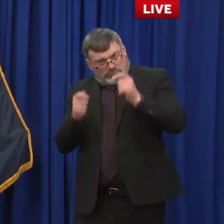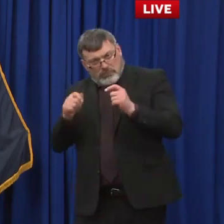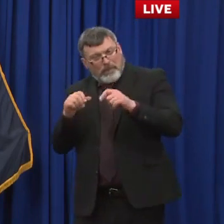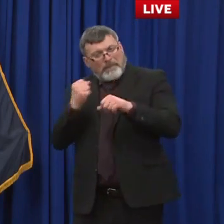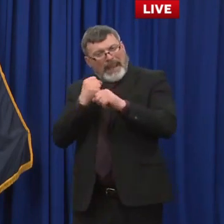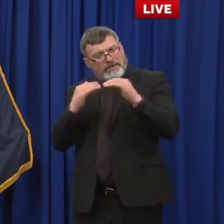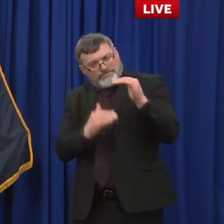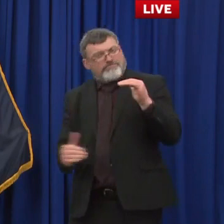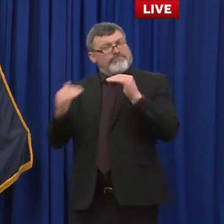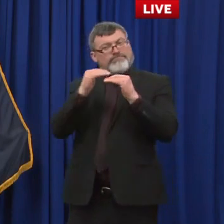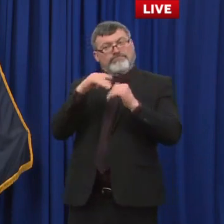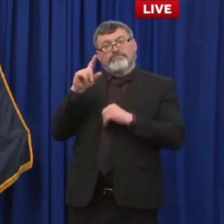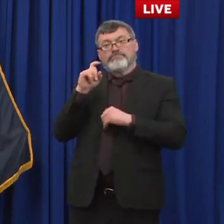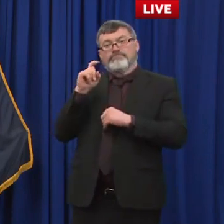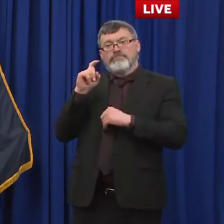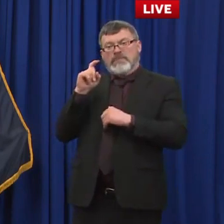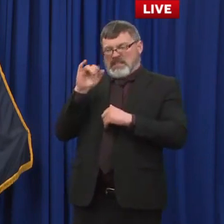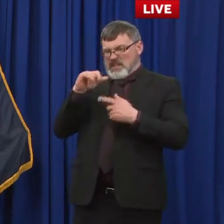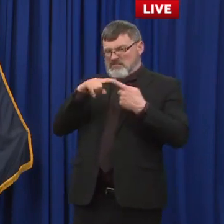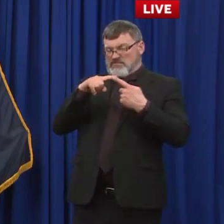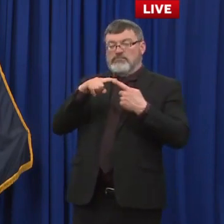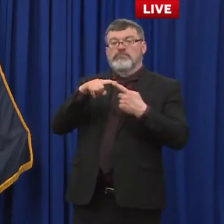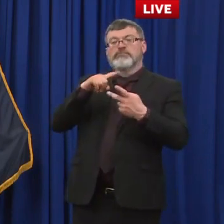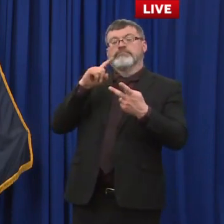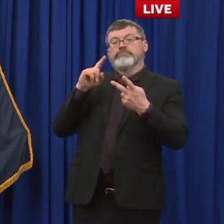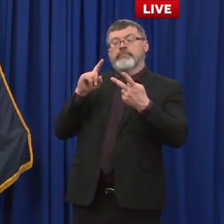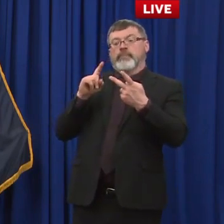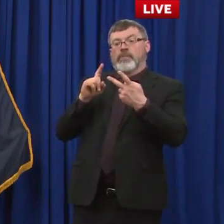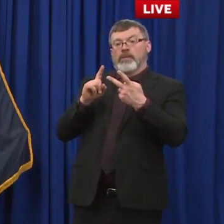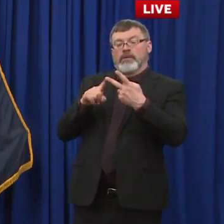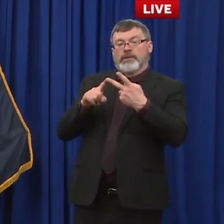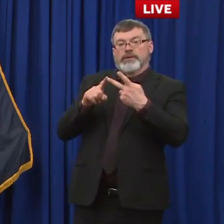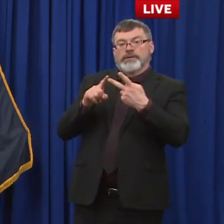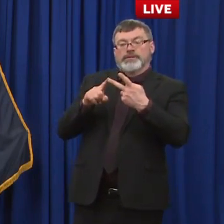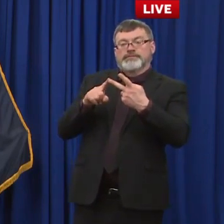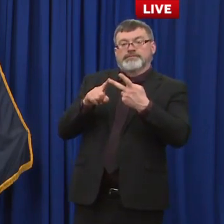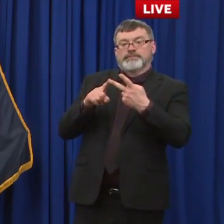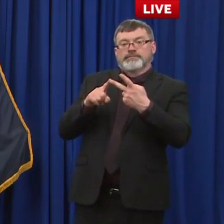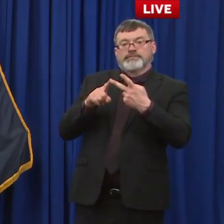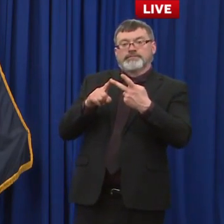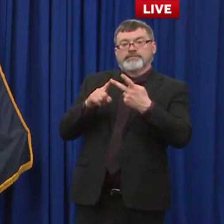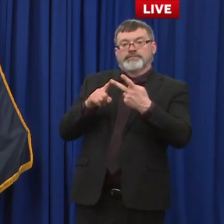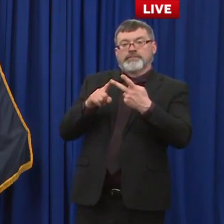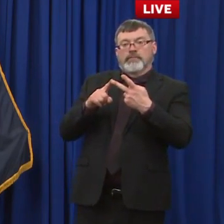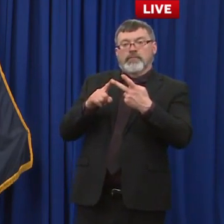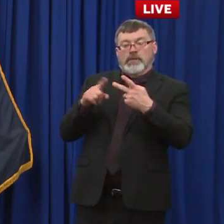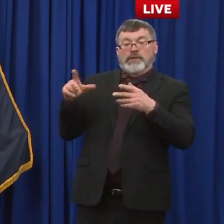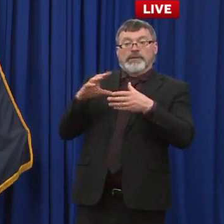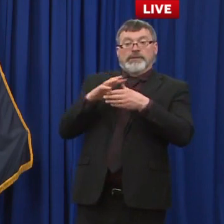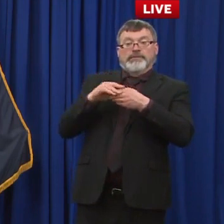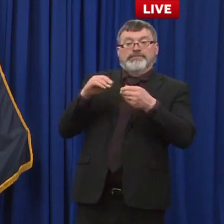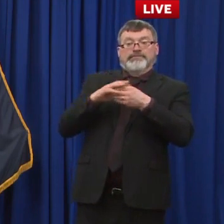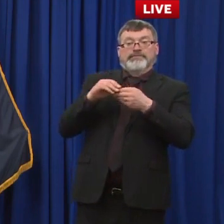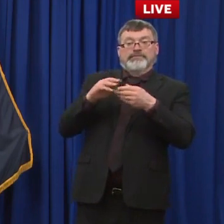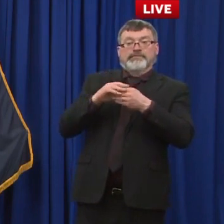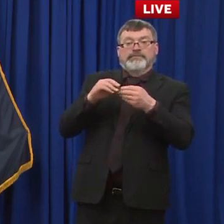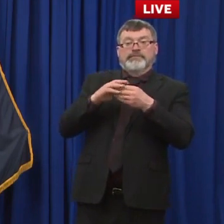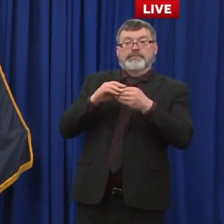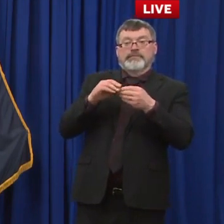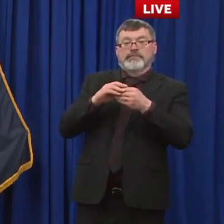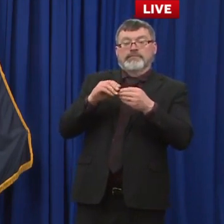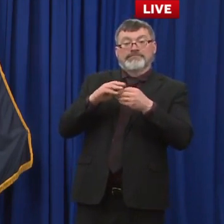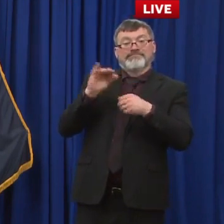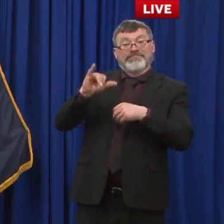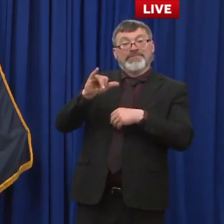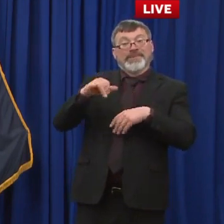second question is uh we touched on this a little bit this is those breakthrough cases which i know are to be expected but i did want to